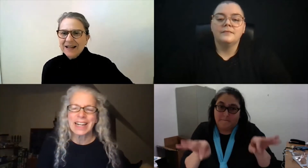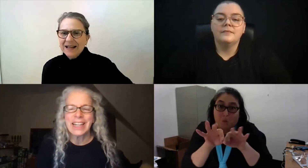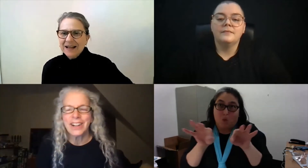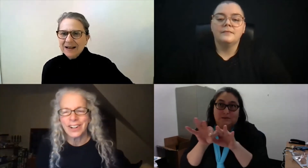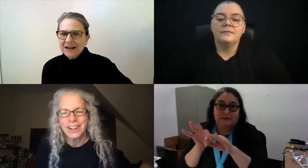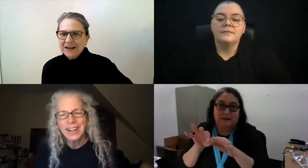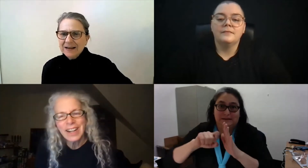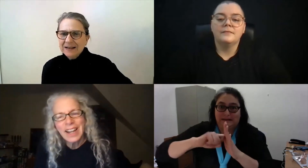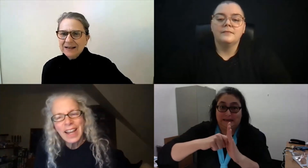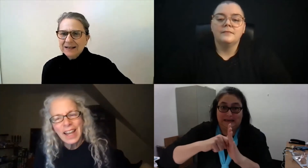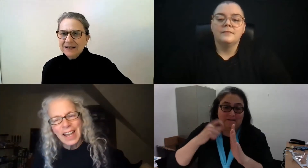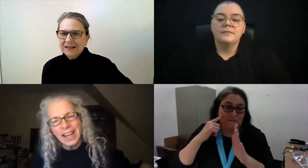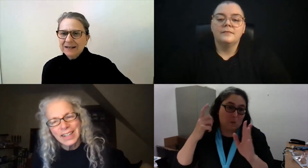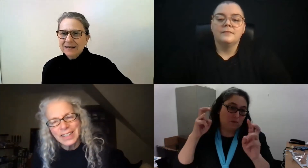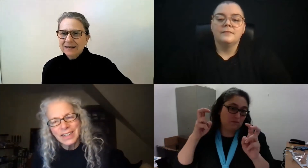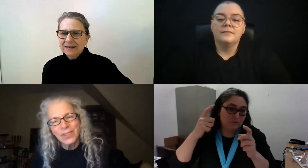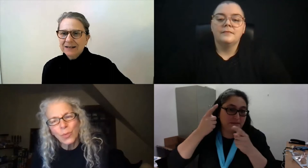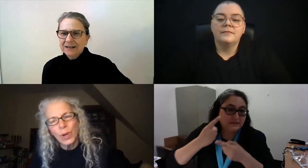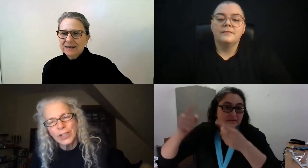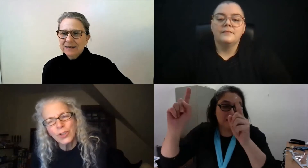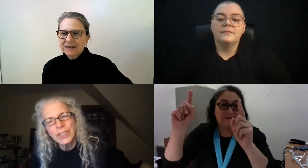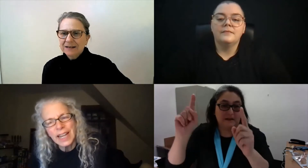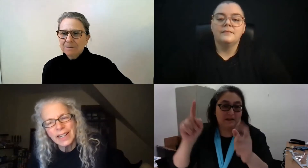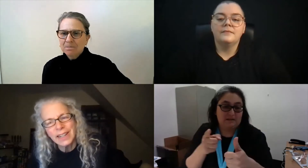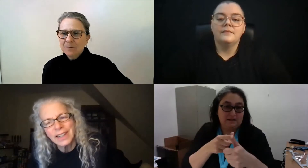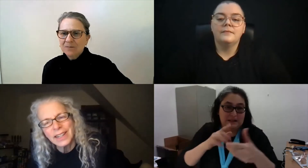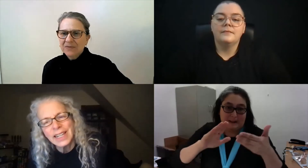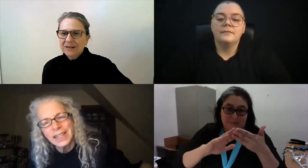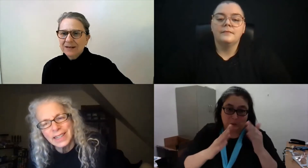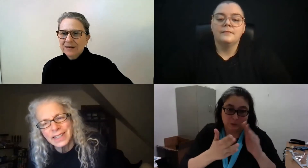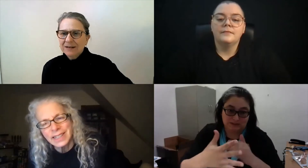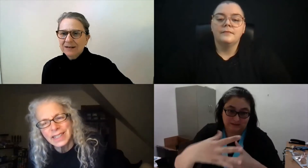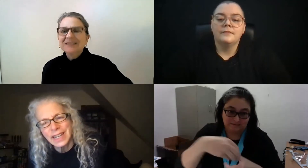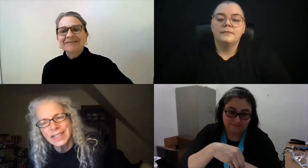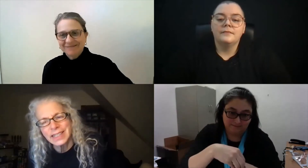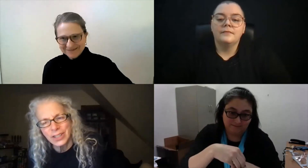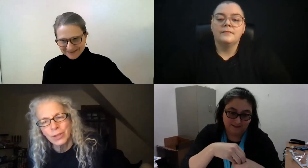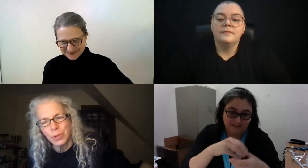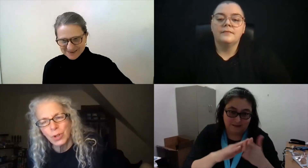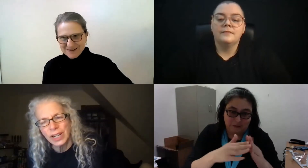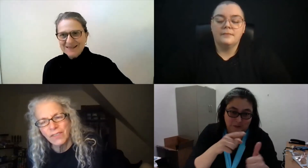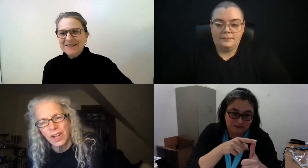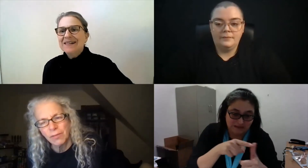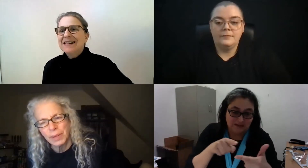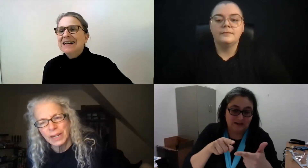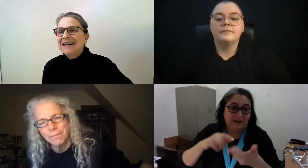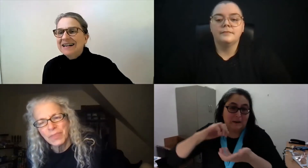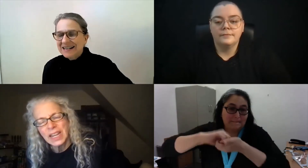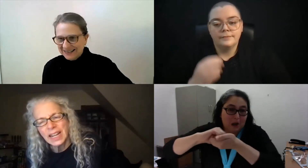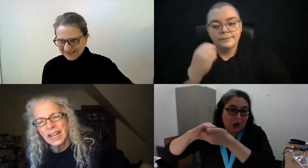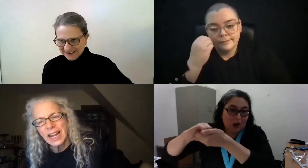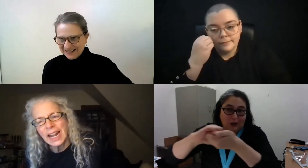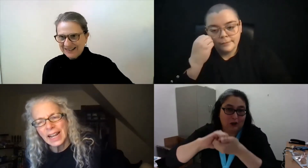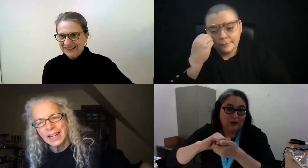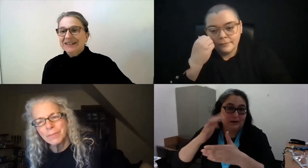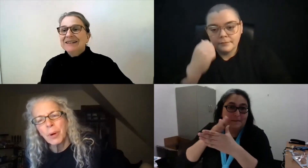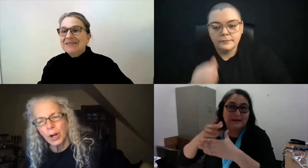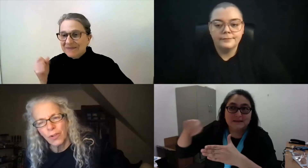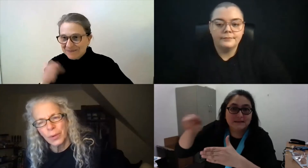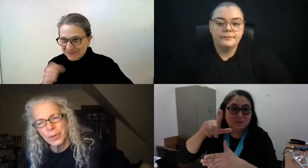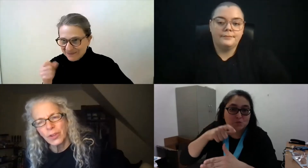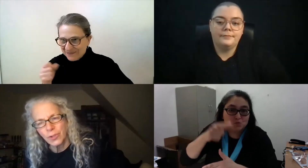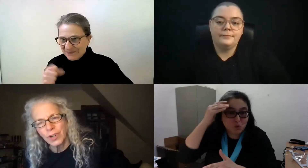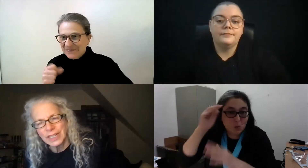like that here. And as you said, the key to the success is the community involvement. And